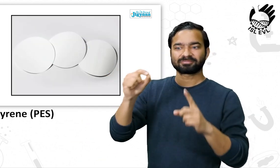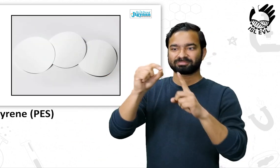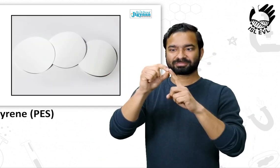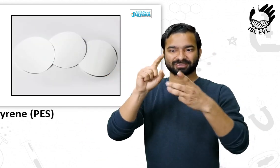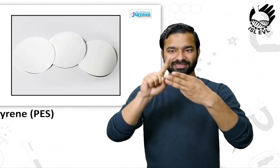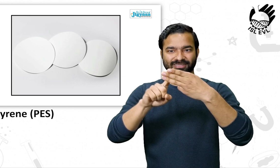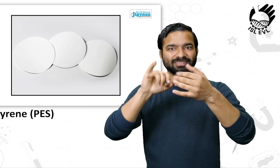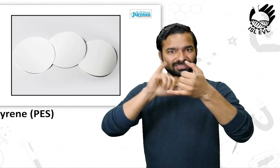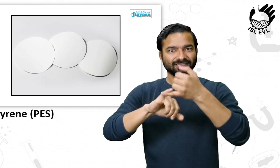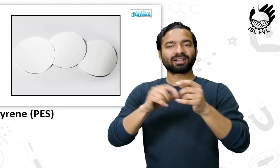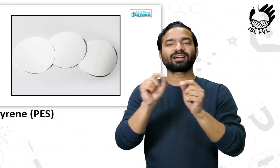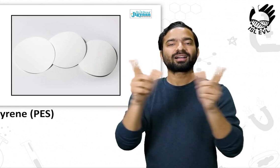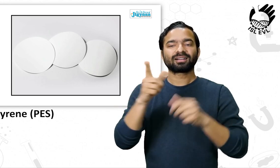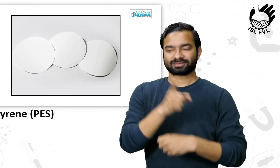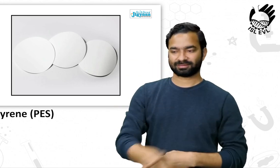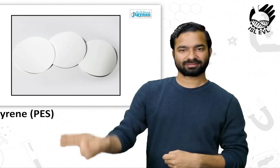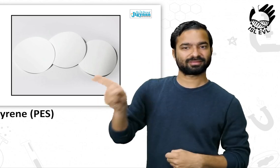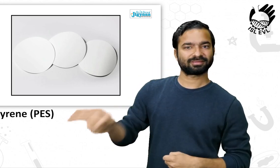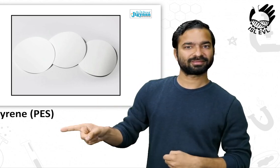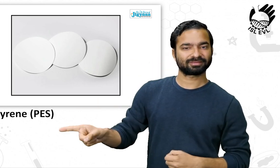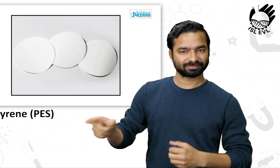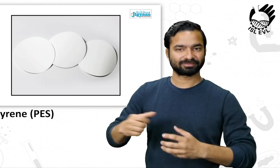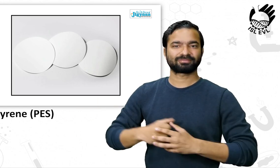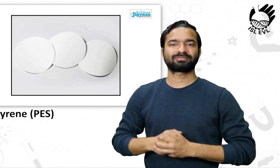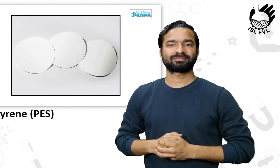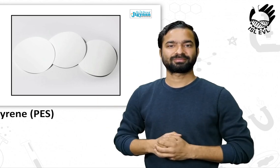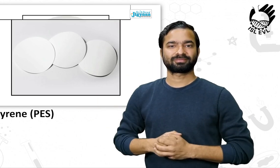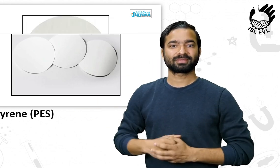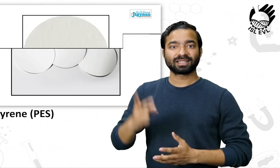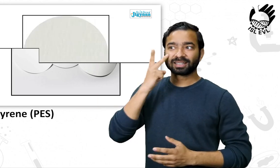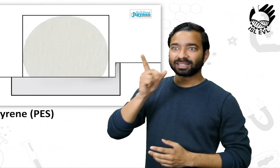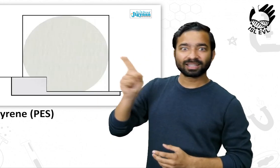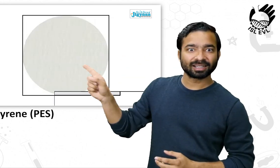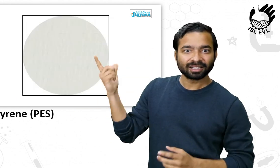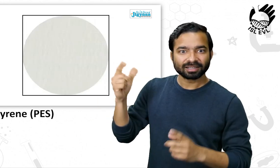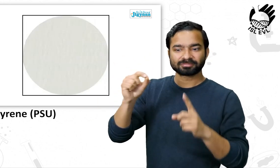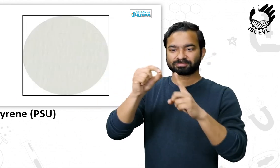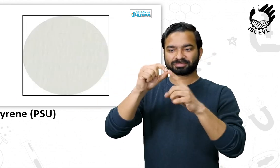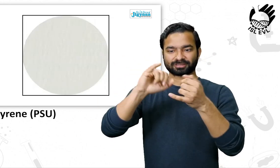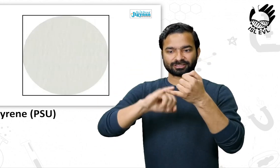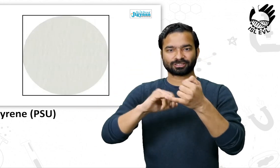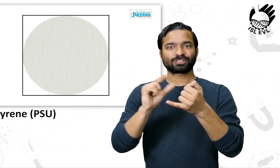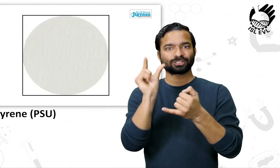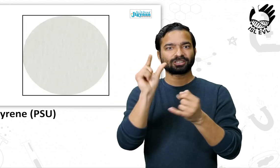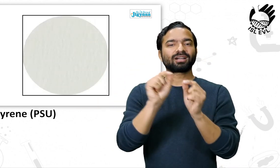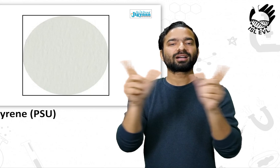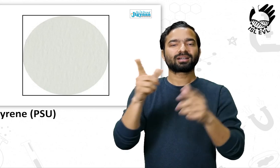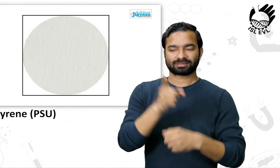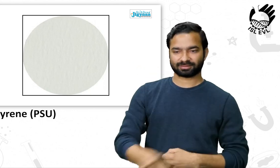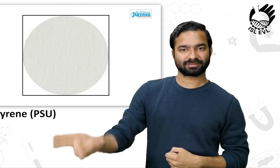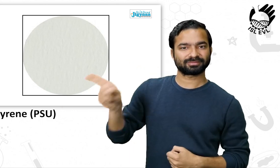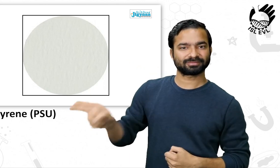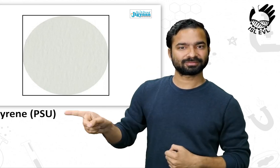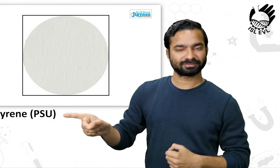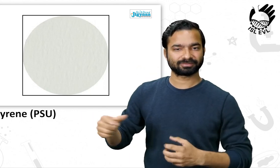polyethersulfone, PES, polysulfone,